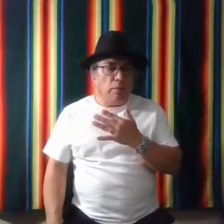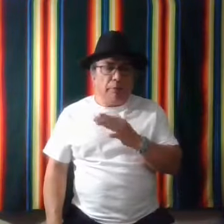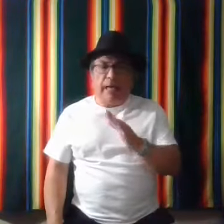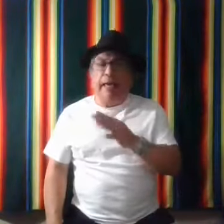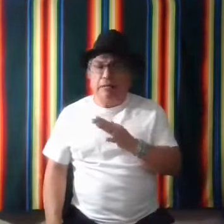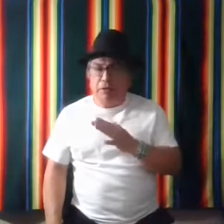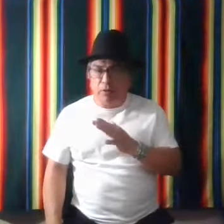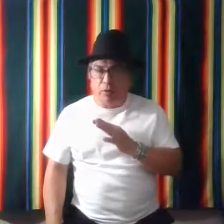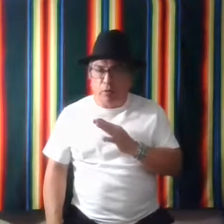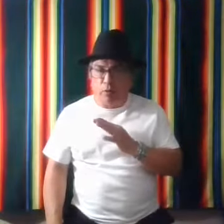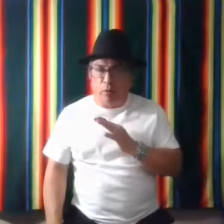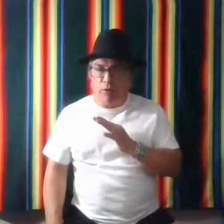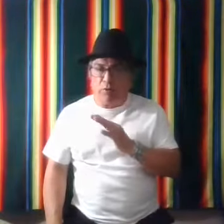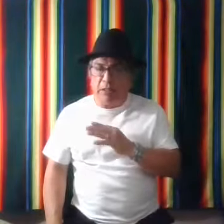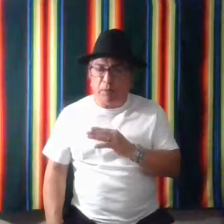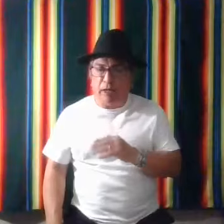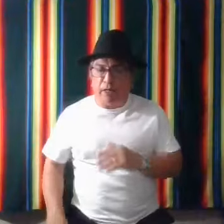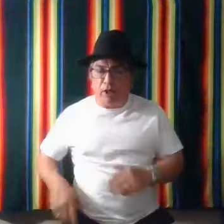maybe haste or put speed behind it.